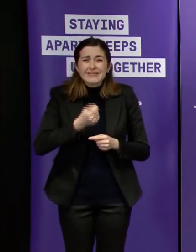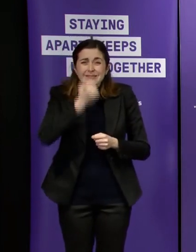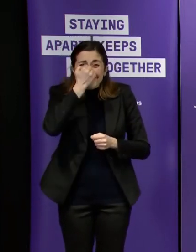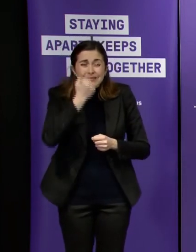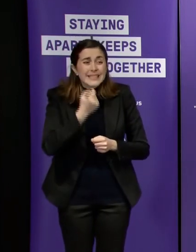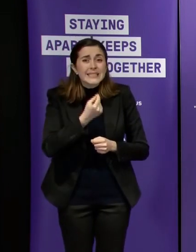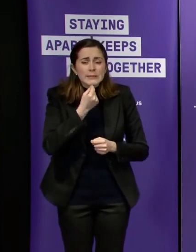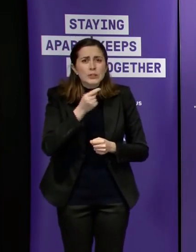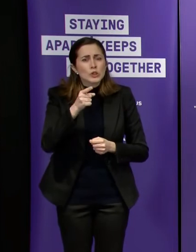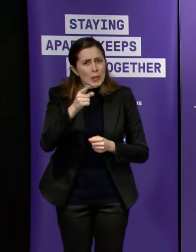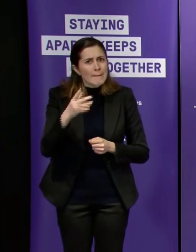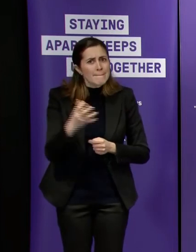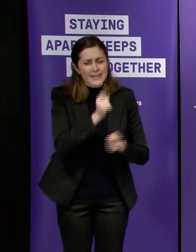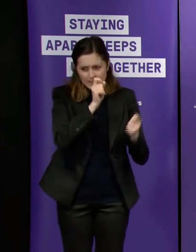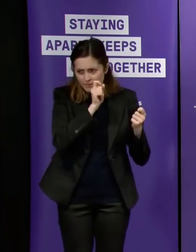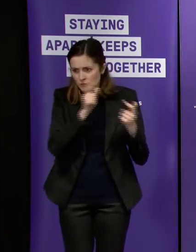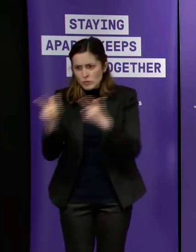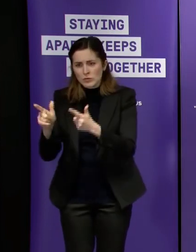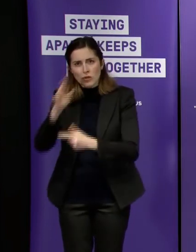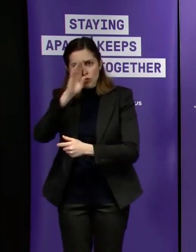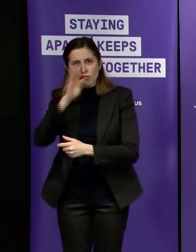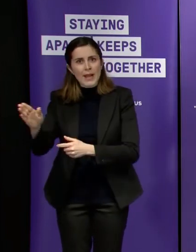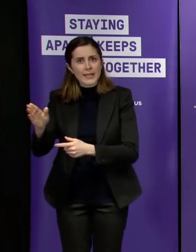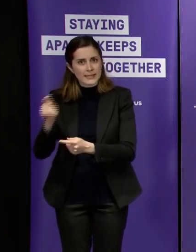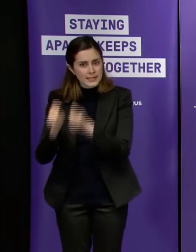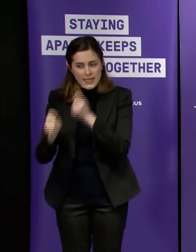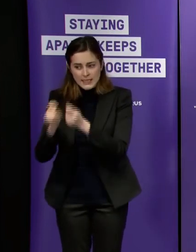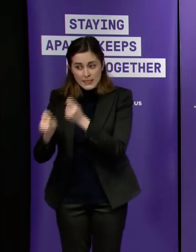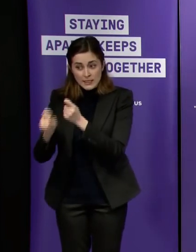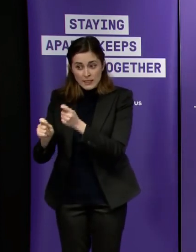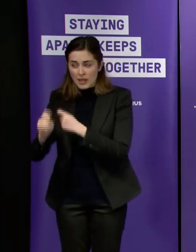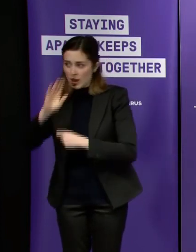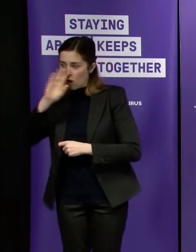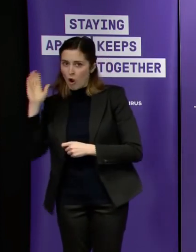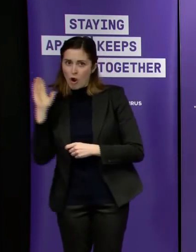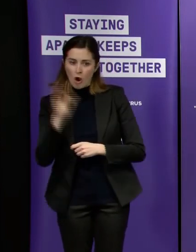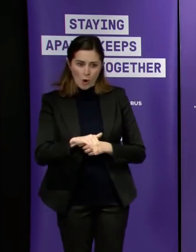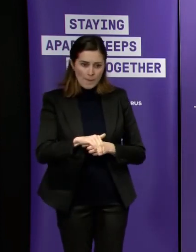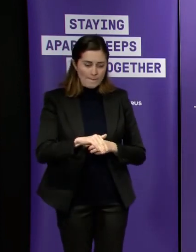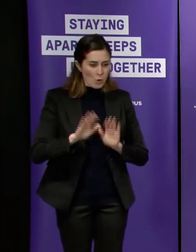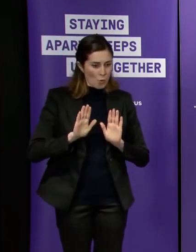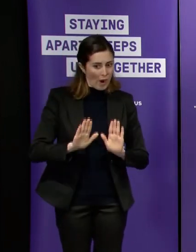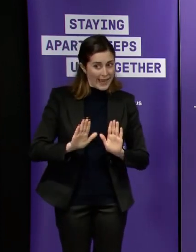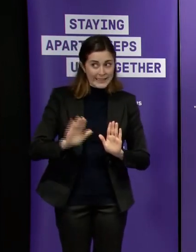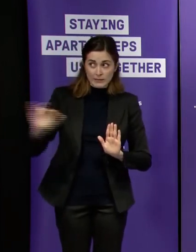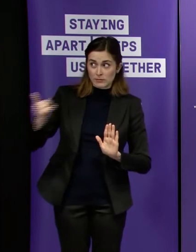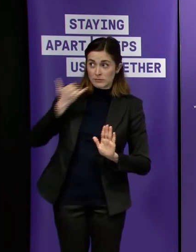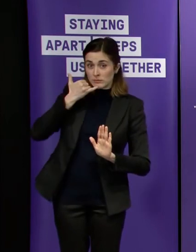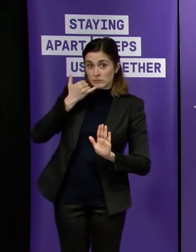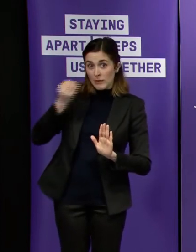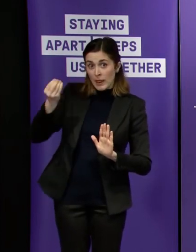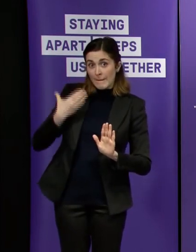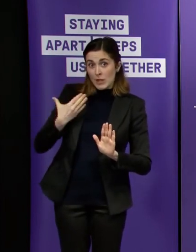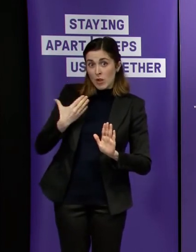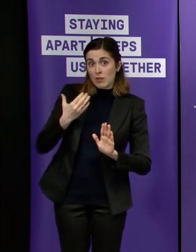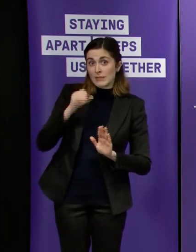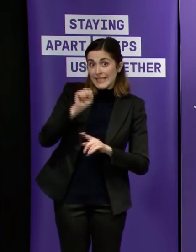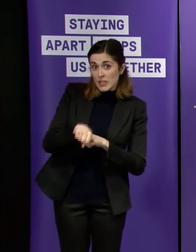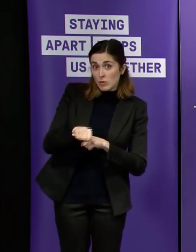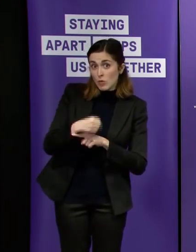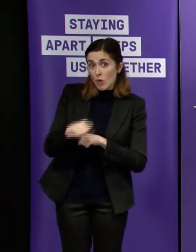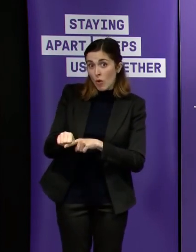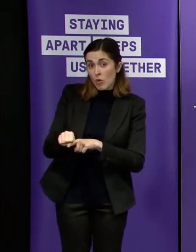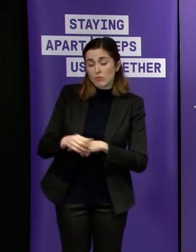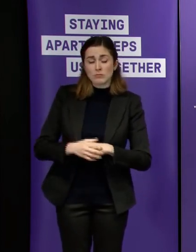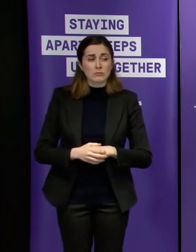get tested stay at home till you get your results that's a really important thing to do uh the other point as well is if you if you're